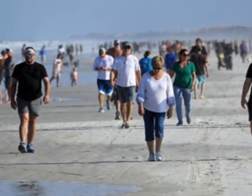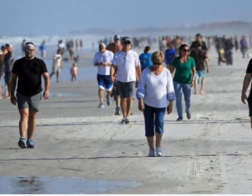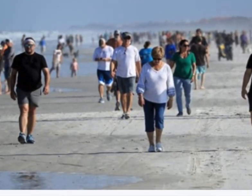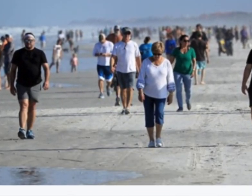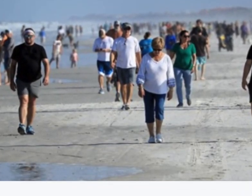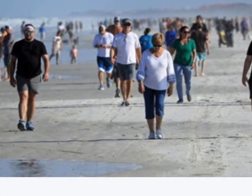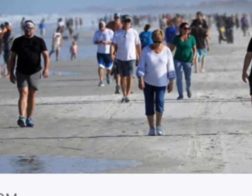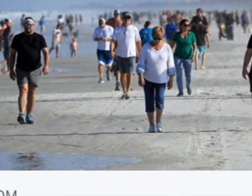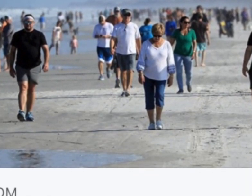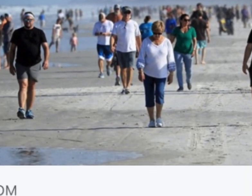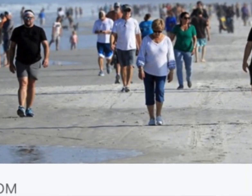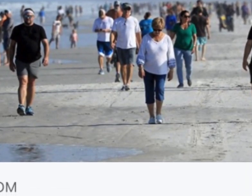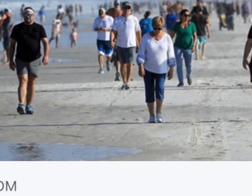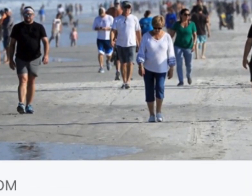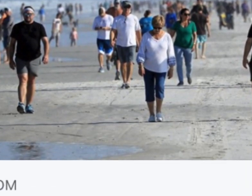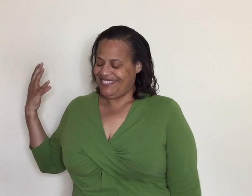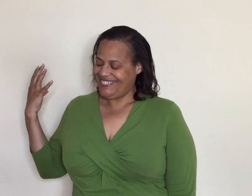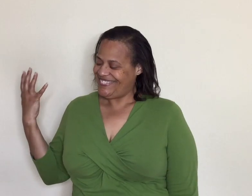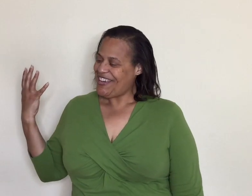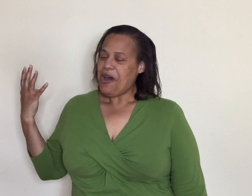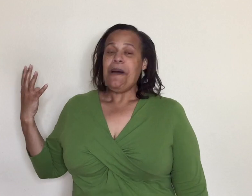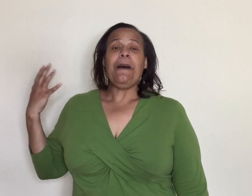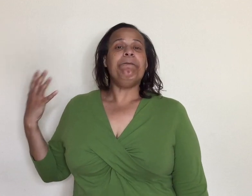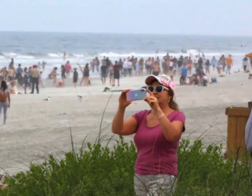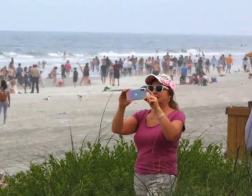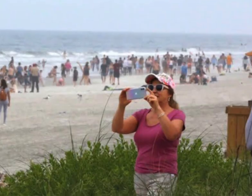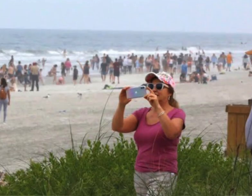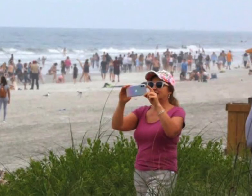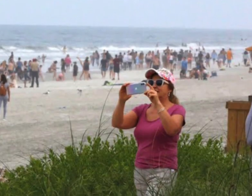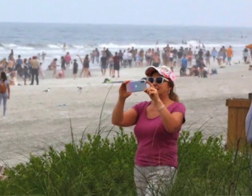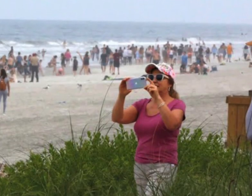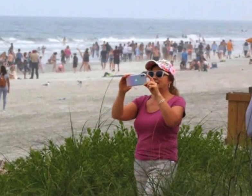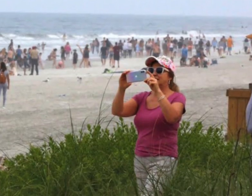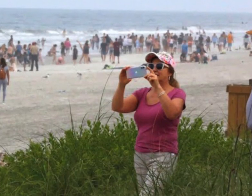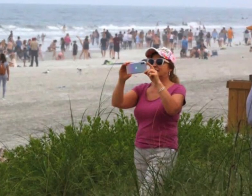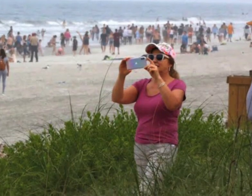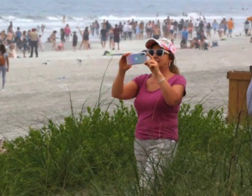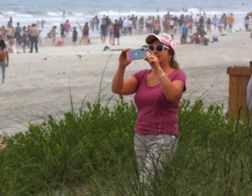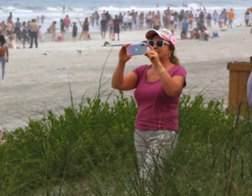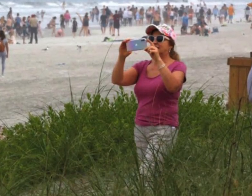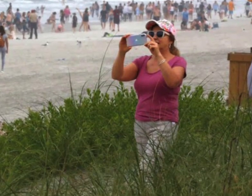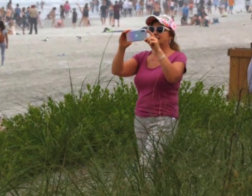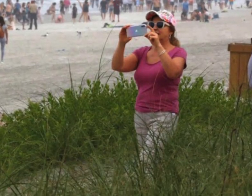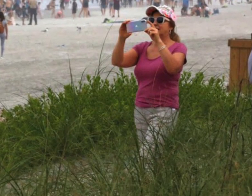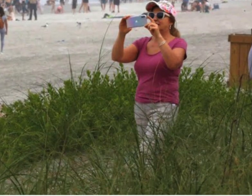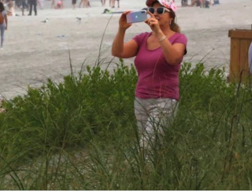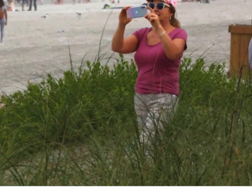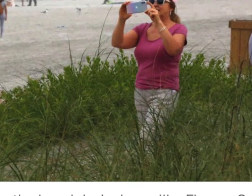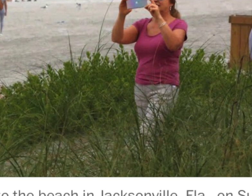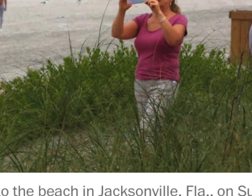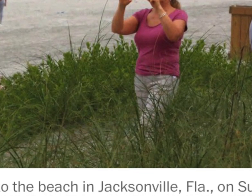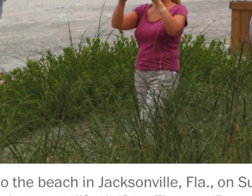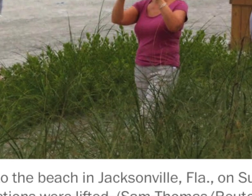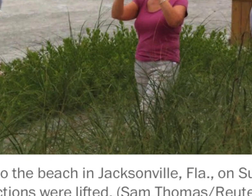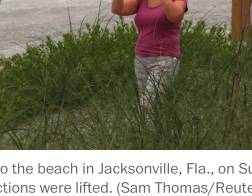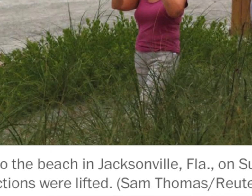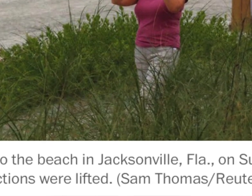a big old group of people a big old group of people back there having a good time so they were abroad